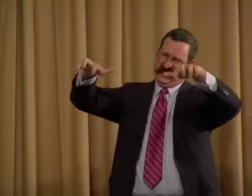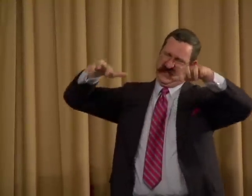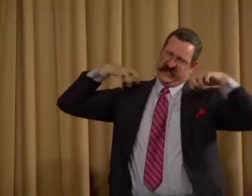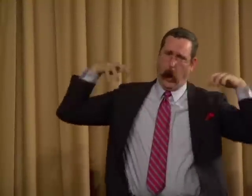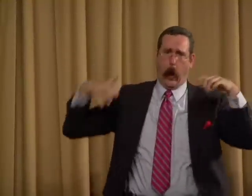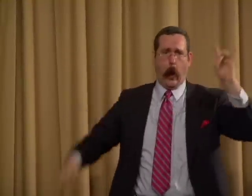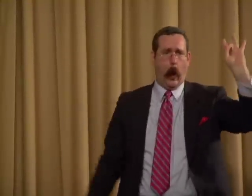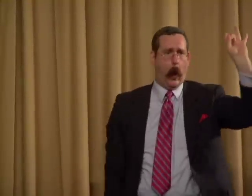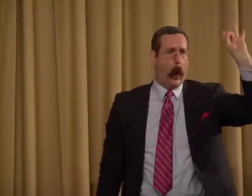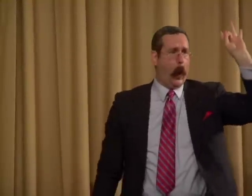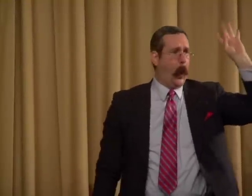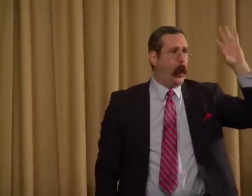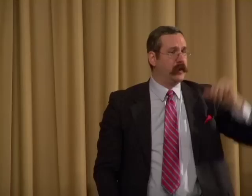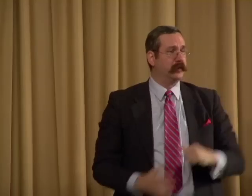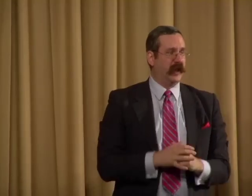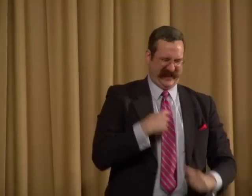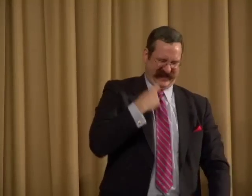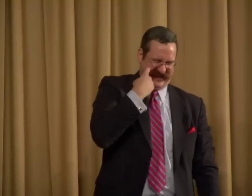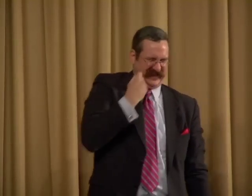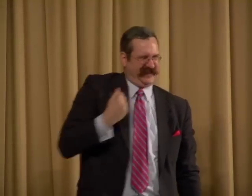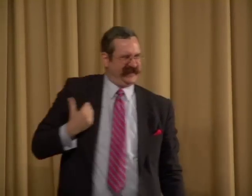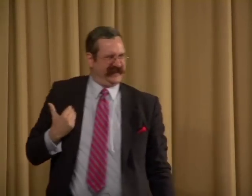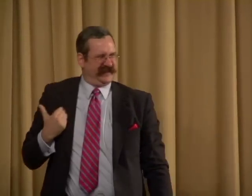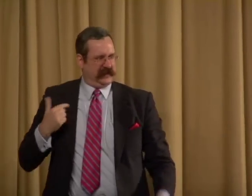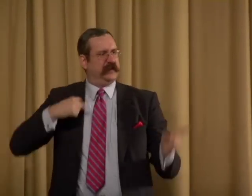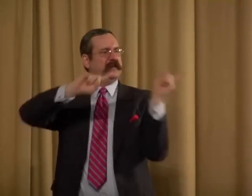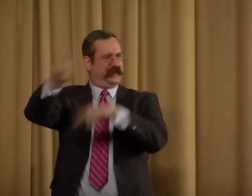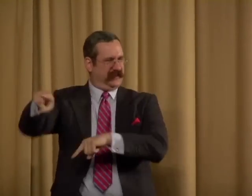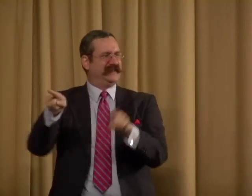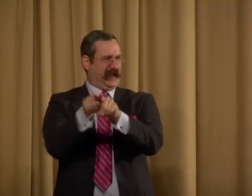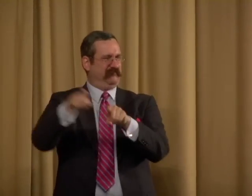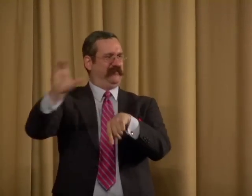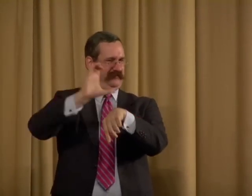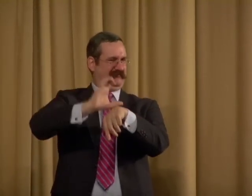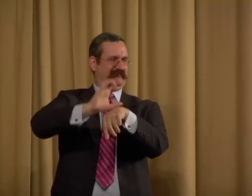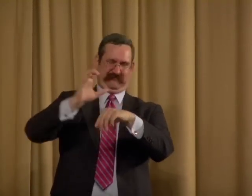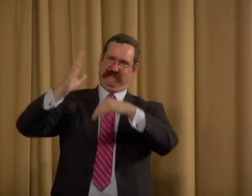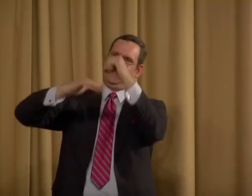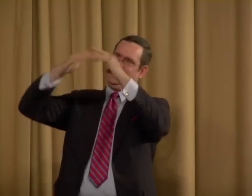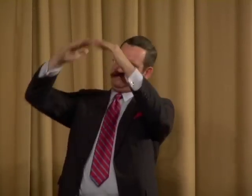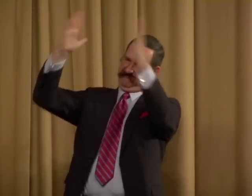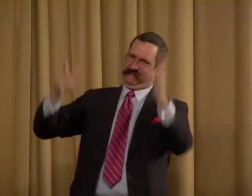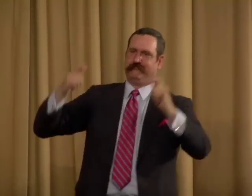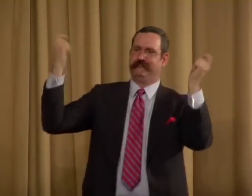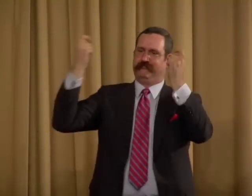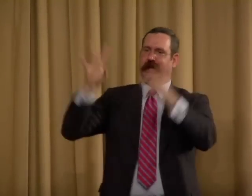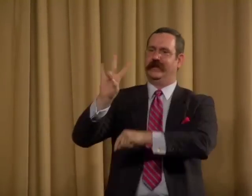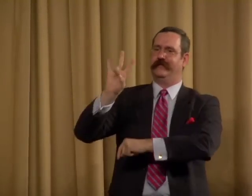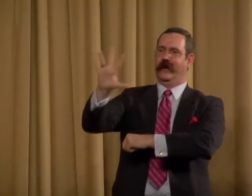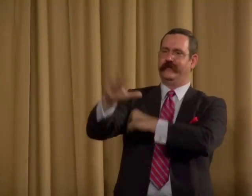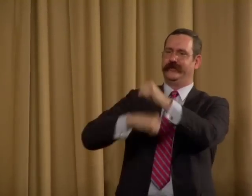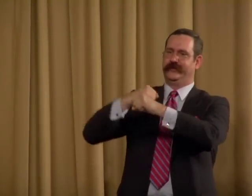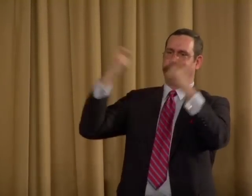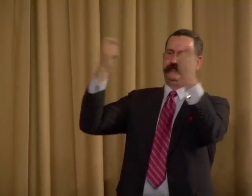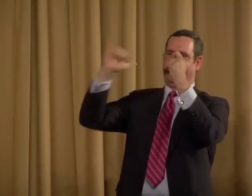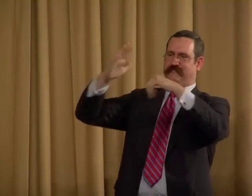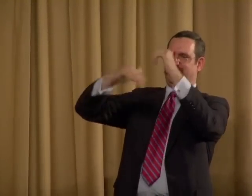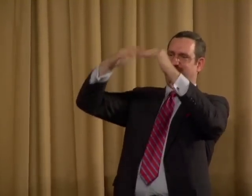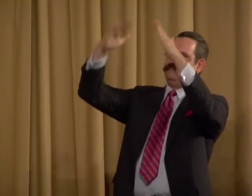where there were hundreds and hundreds of congregants. Recently, I went to that same church to celebrate their 75